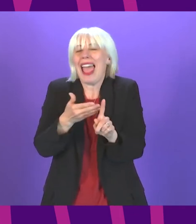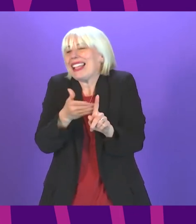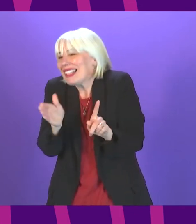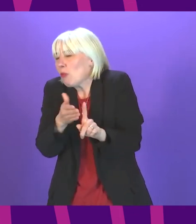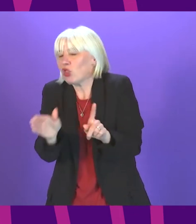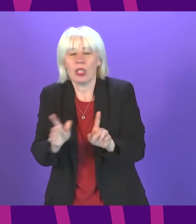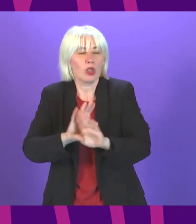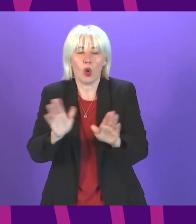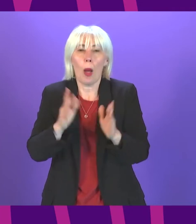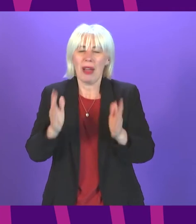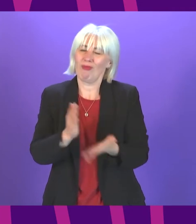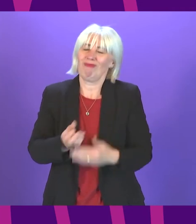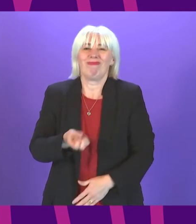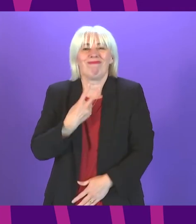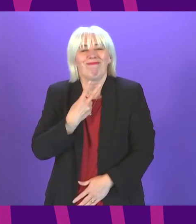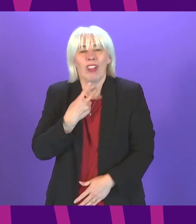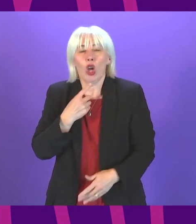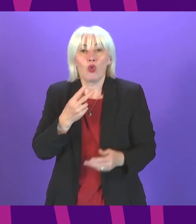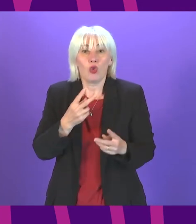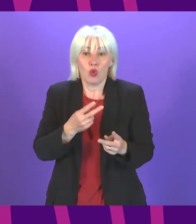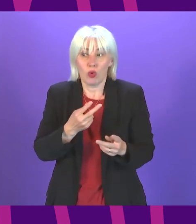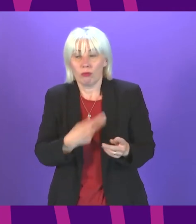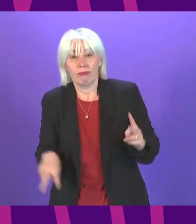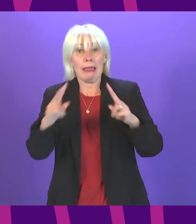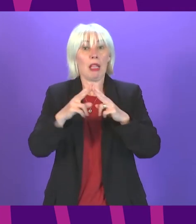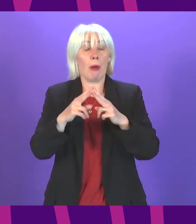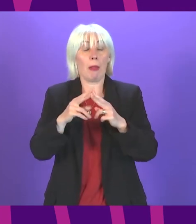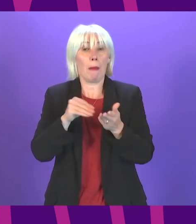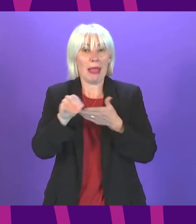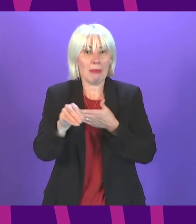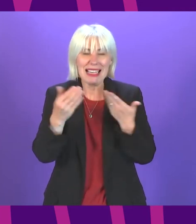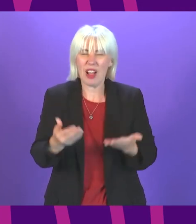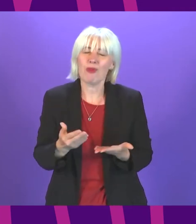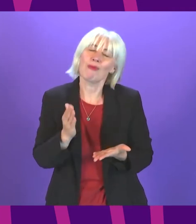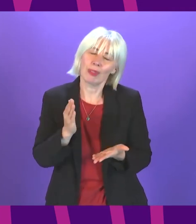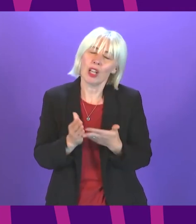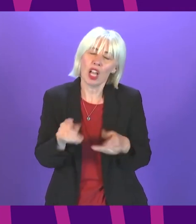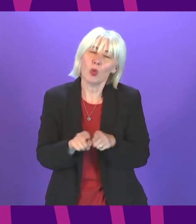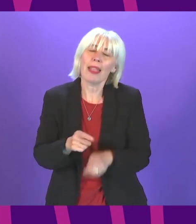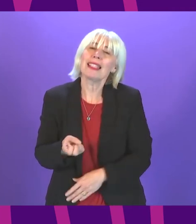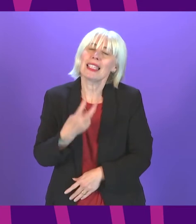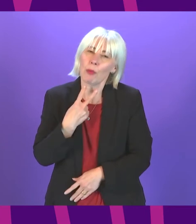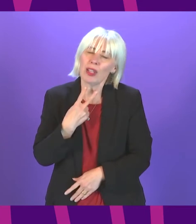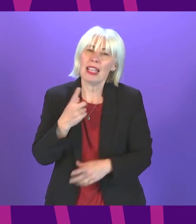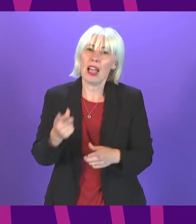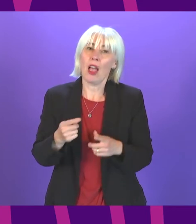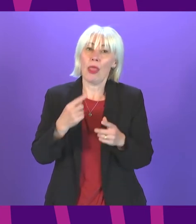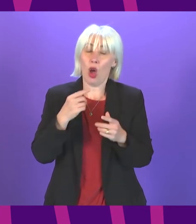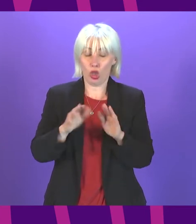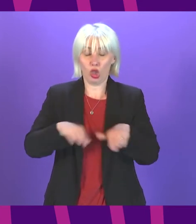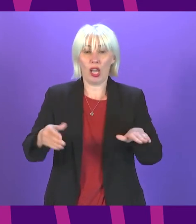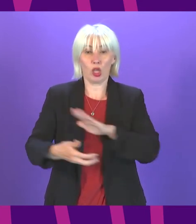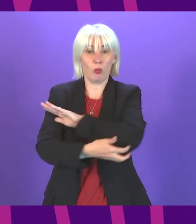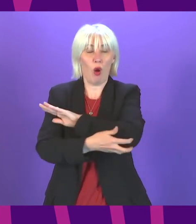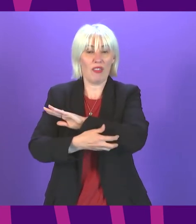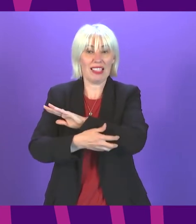not only are we disappointed that there's no commitment to increase the payment right now we're also deeply disappointed that the ambitions outlined on child poverty